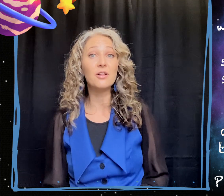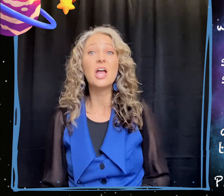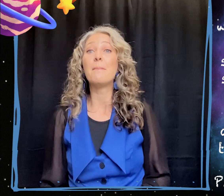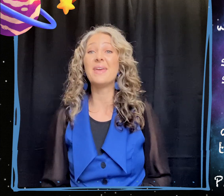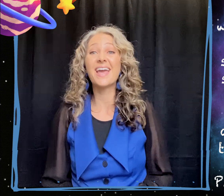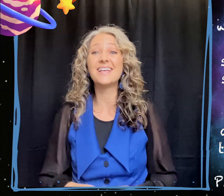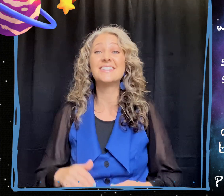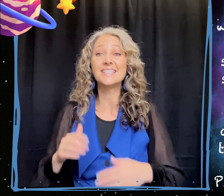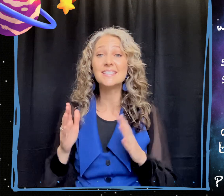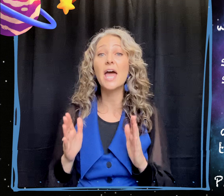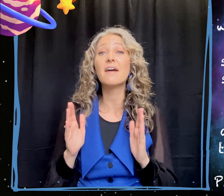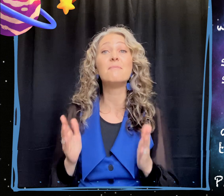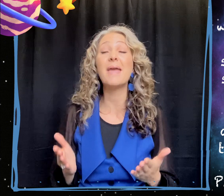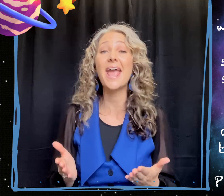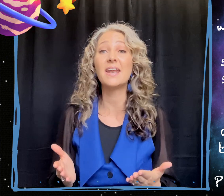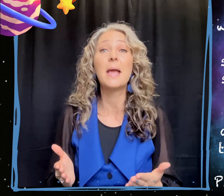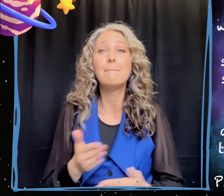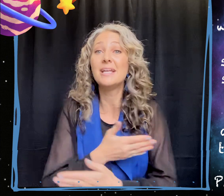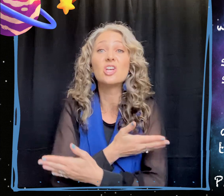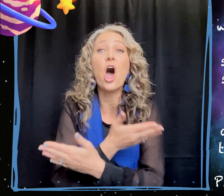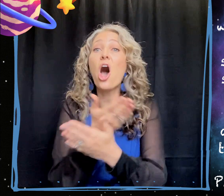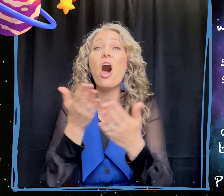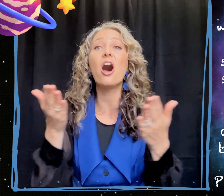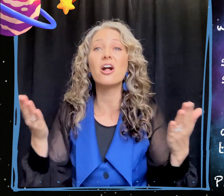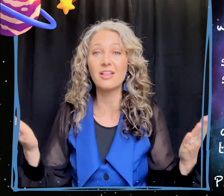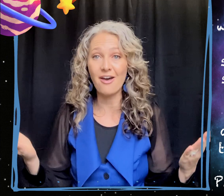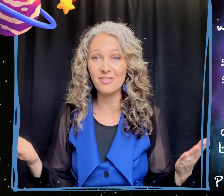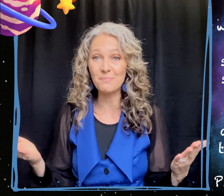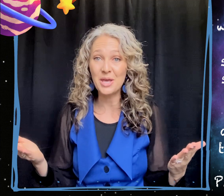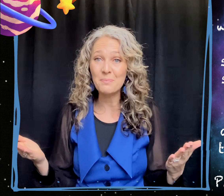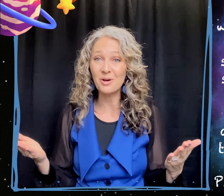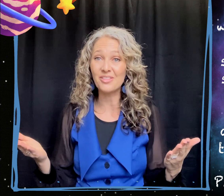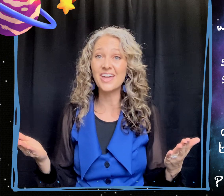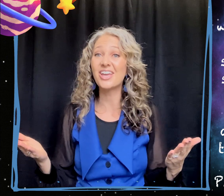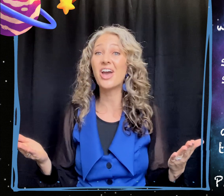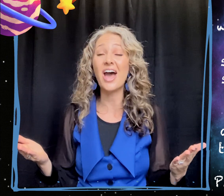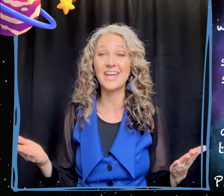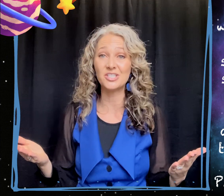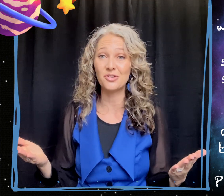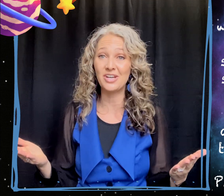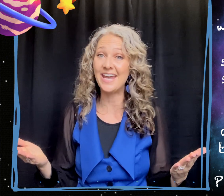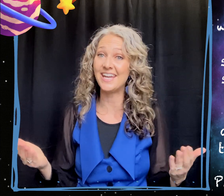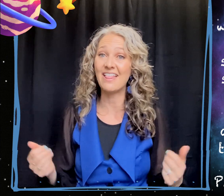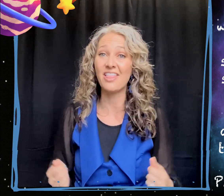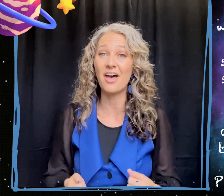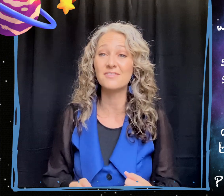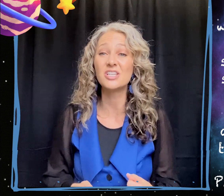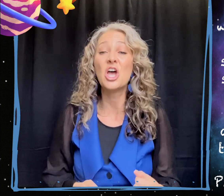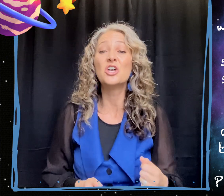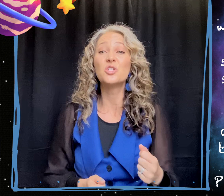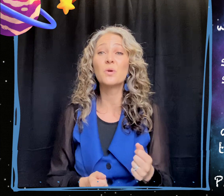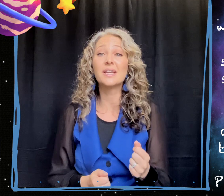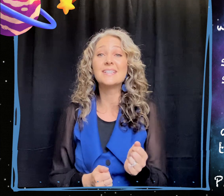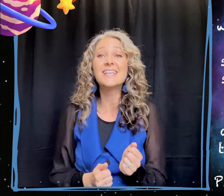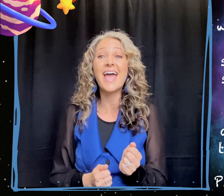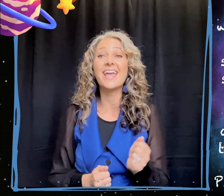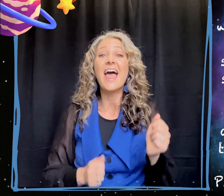because the son of man means all of the people that God has created and loves. So we're going to say